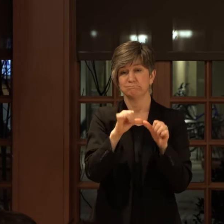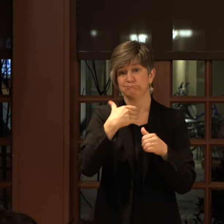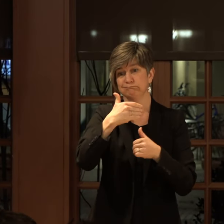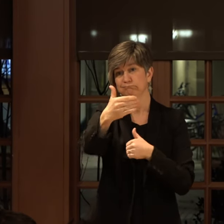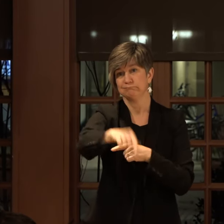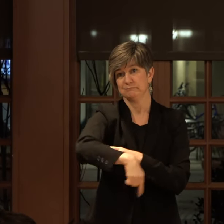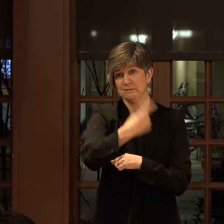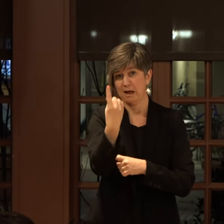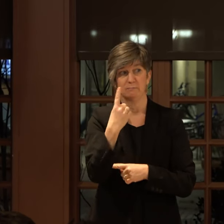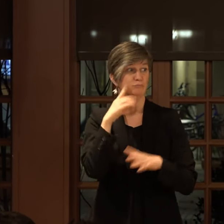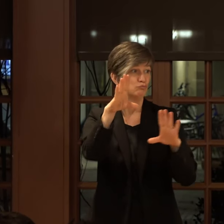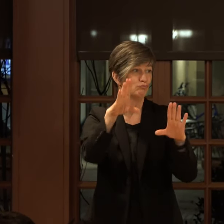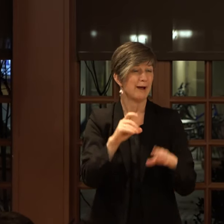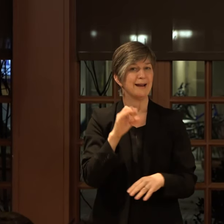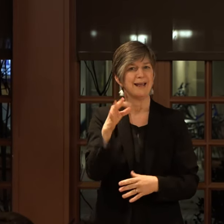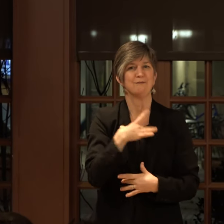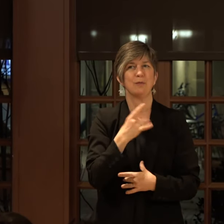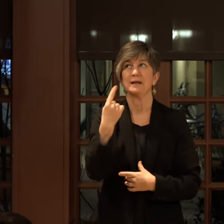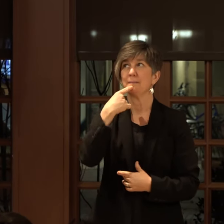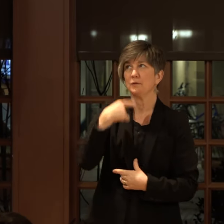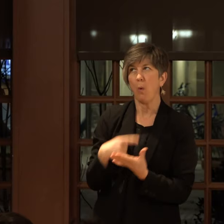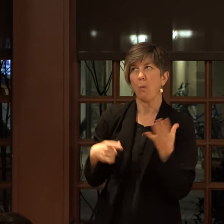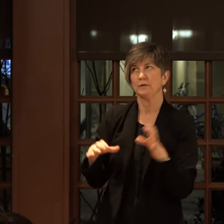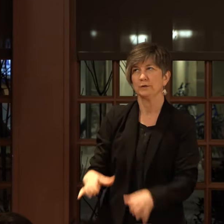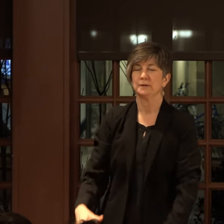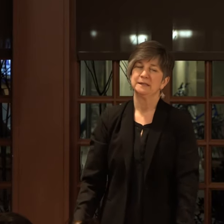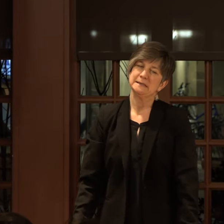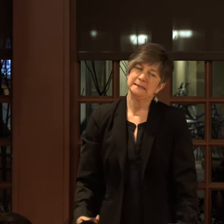which is great if you'd like to be told what to do.